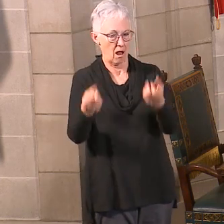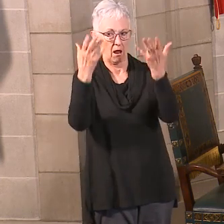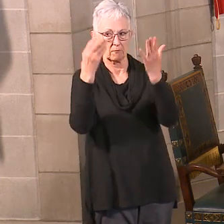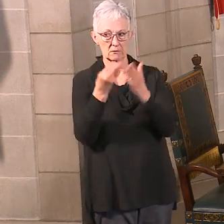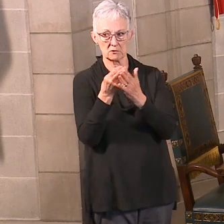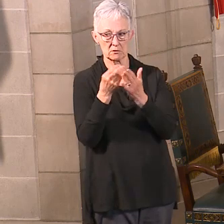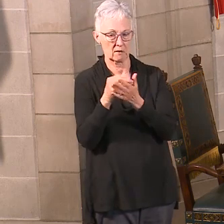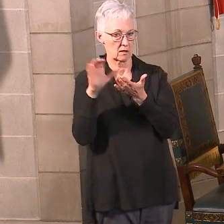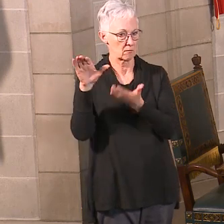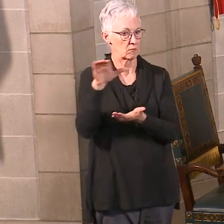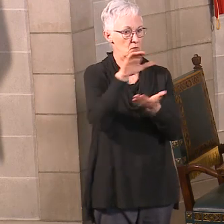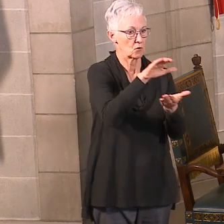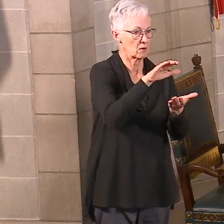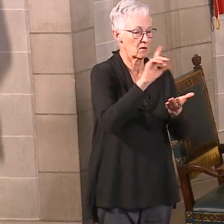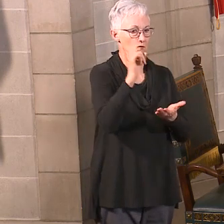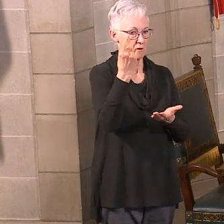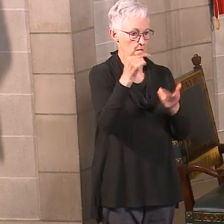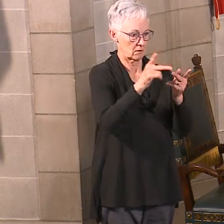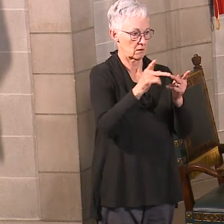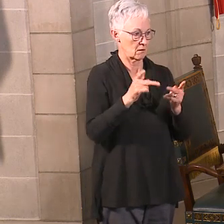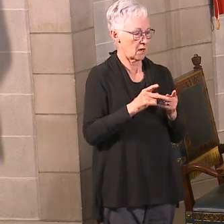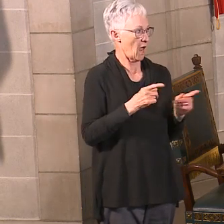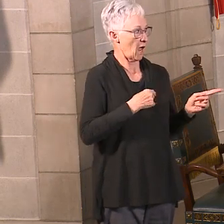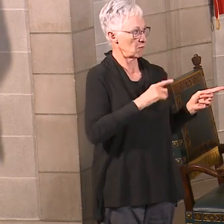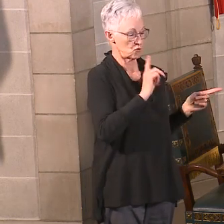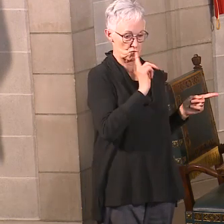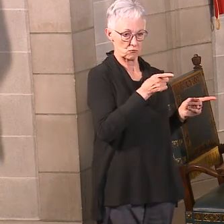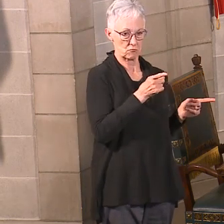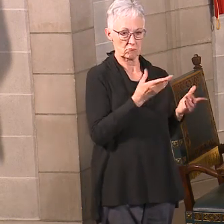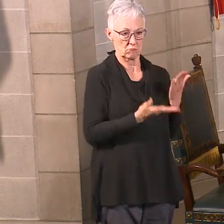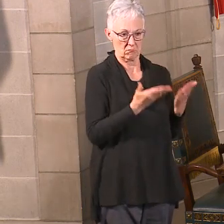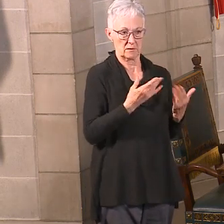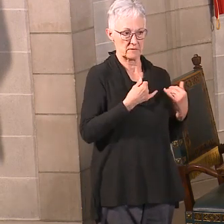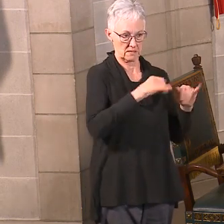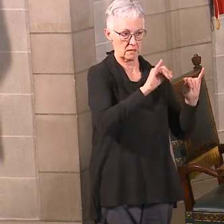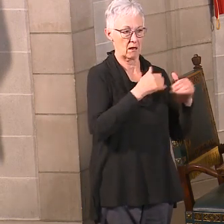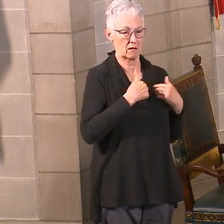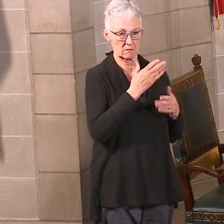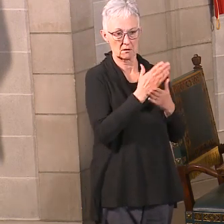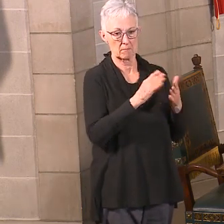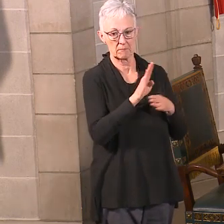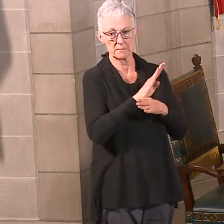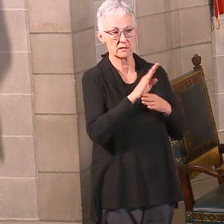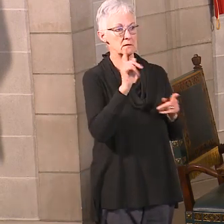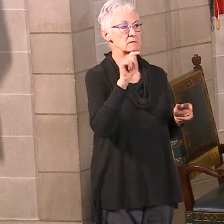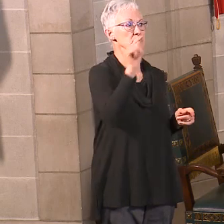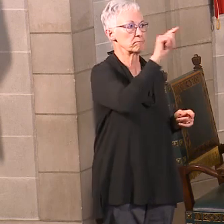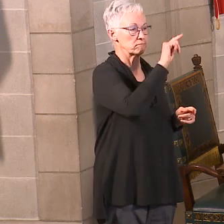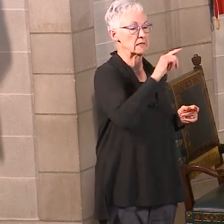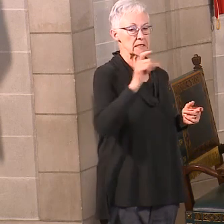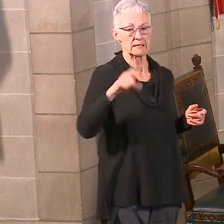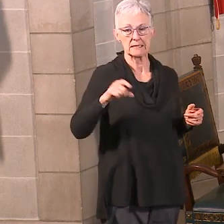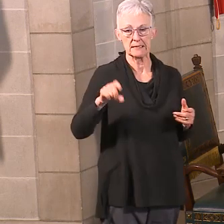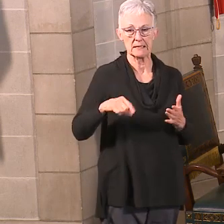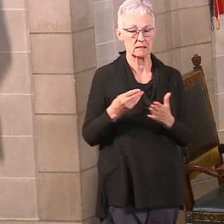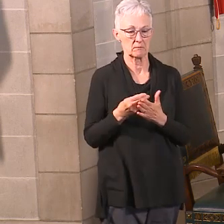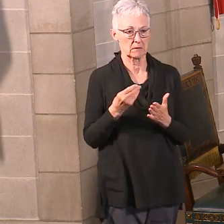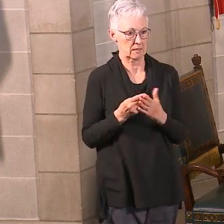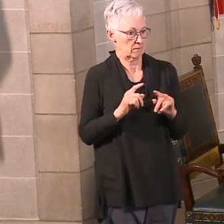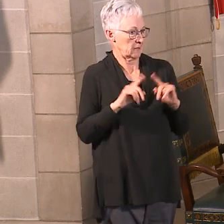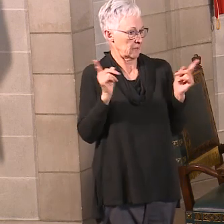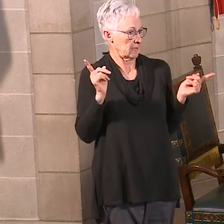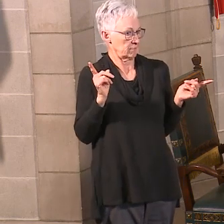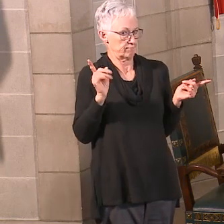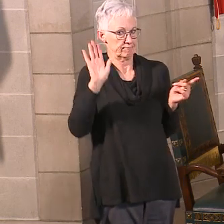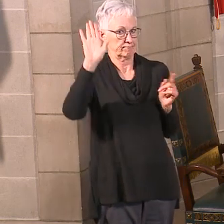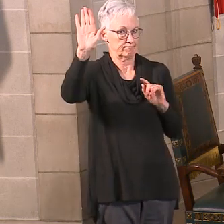and whether or not there's, I'm sure there's probably still demand out there. I just don't know how much that demand would be. And so I'd really defer that question to Congress, because that was a thorough program.